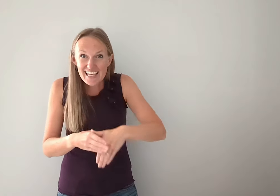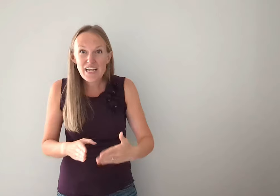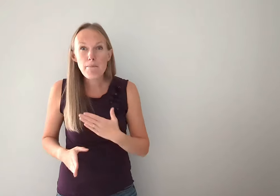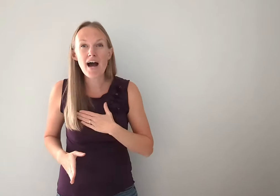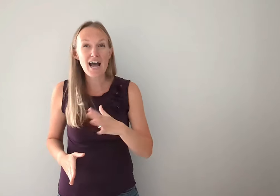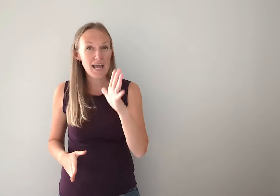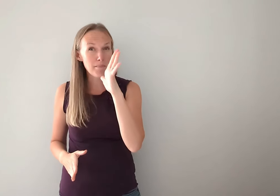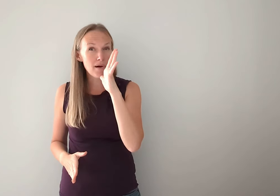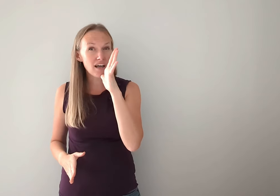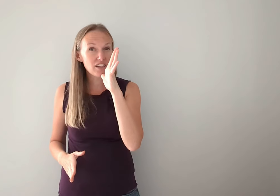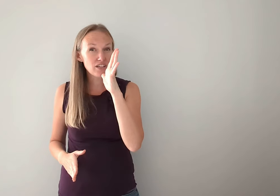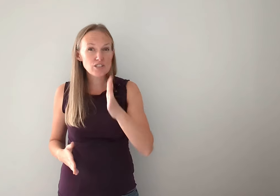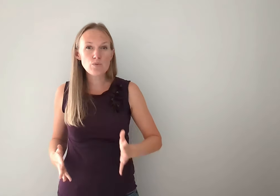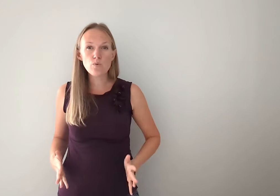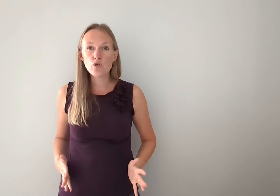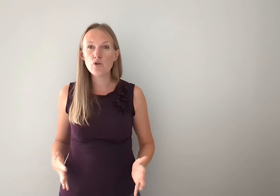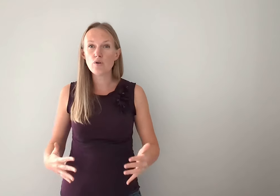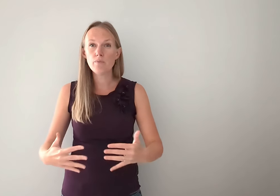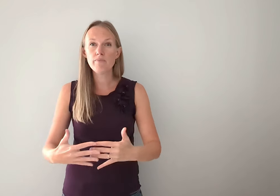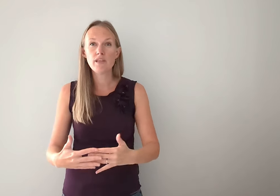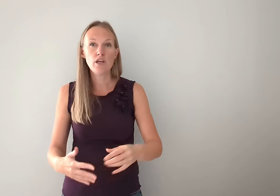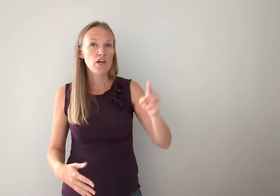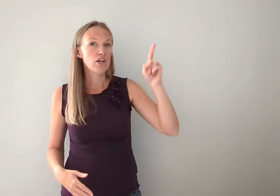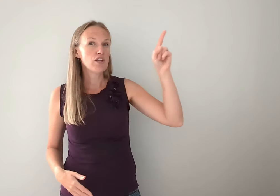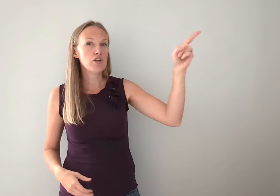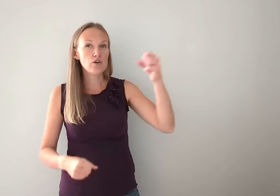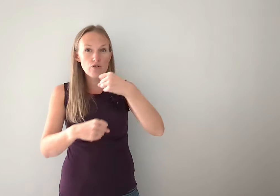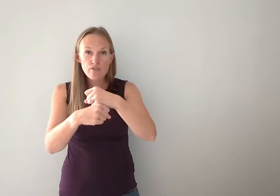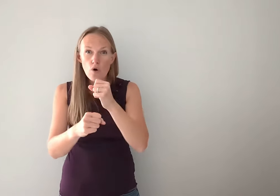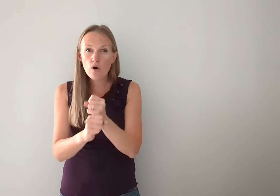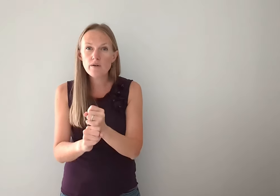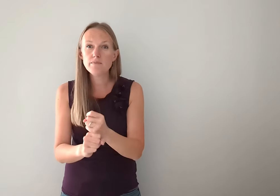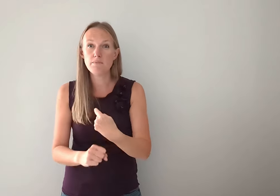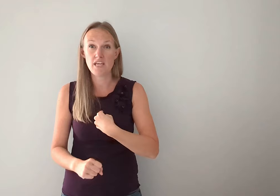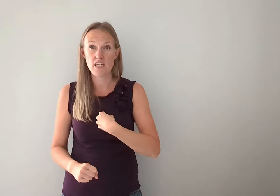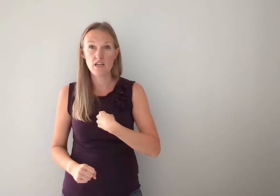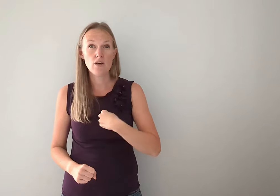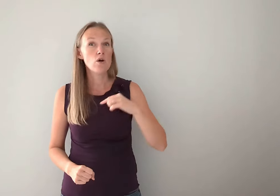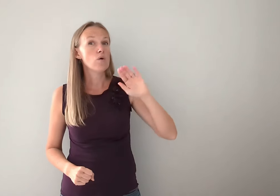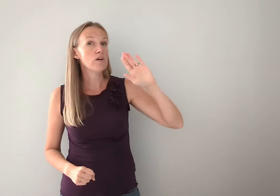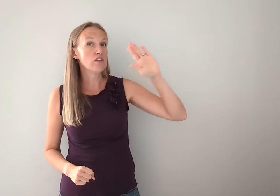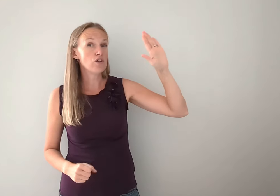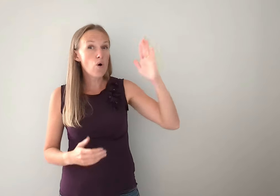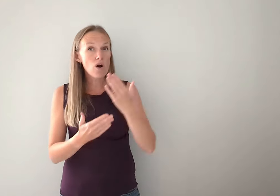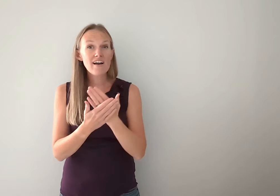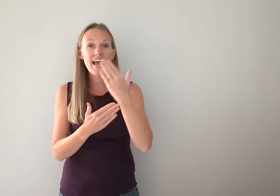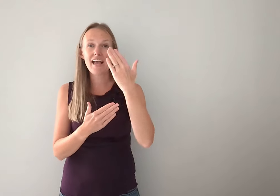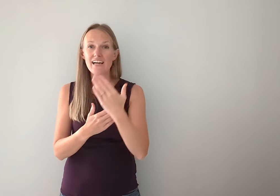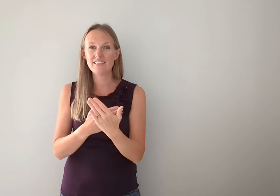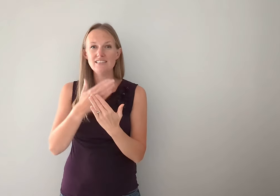In my mother's womb, you formed me with your hands,